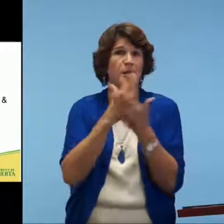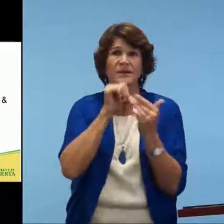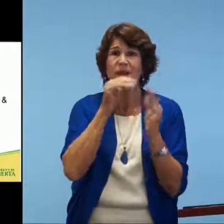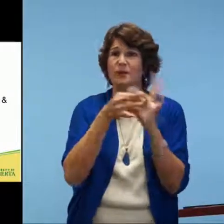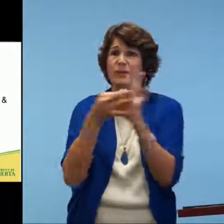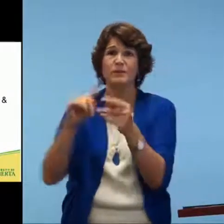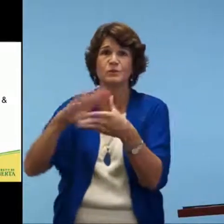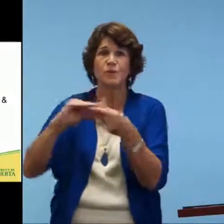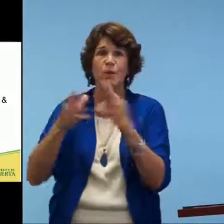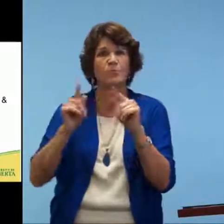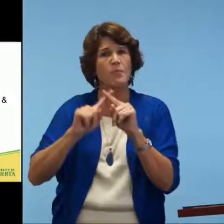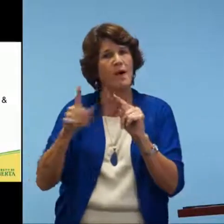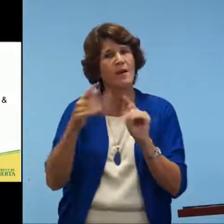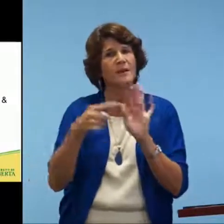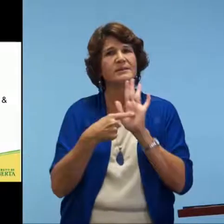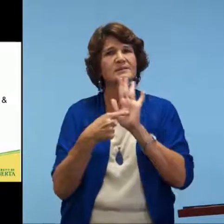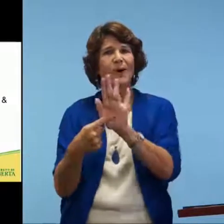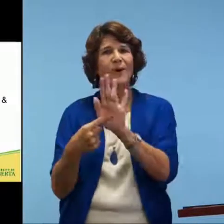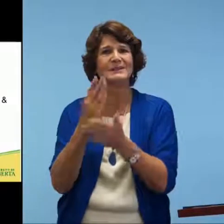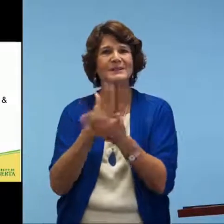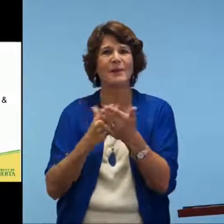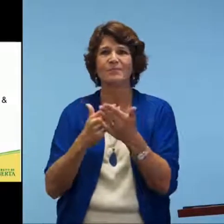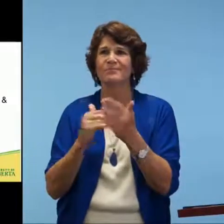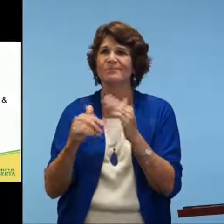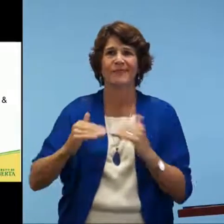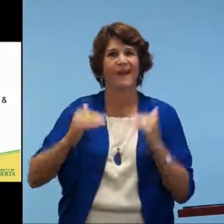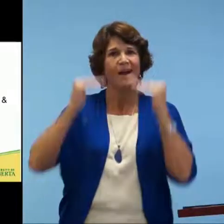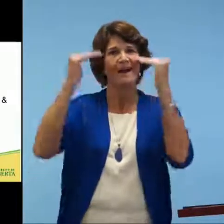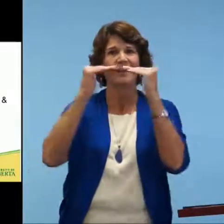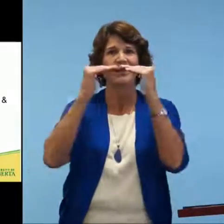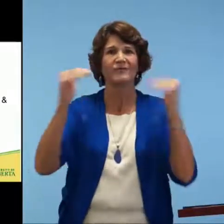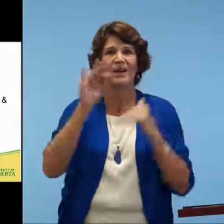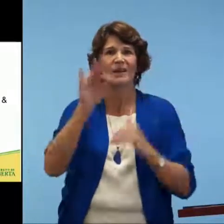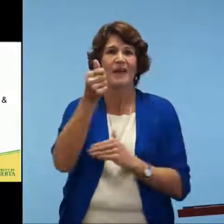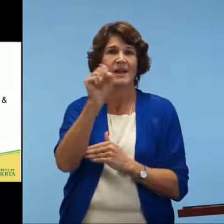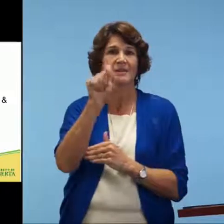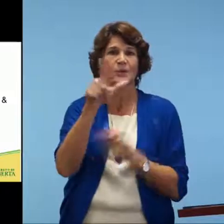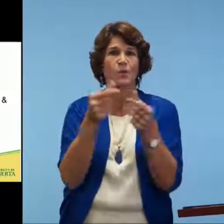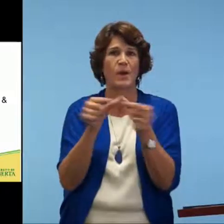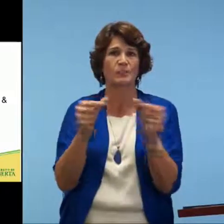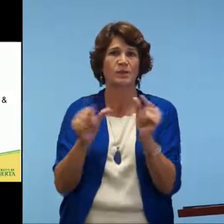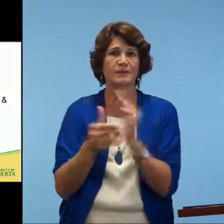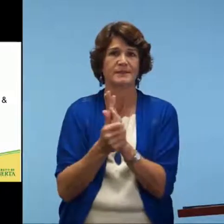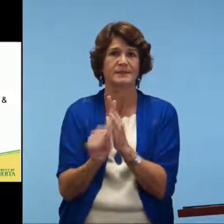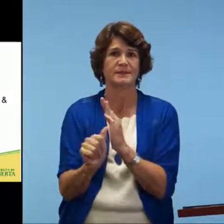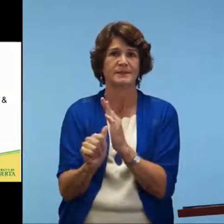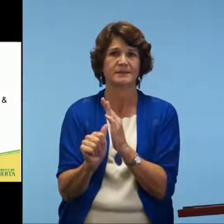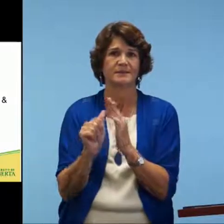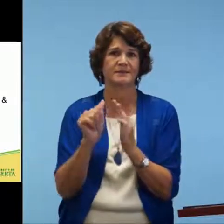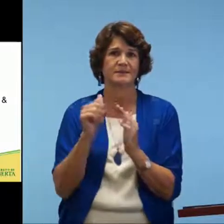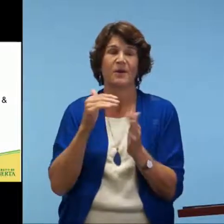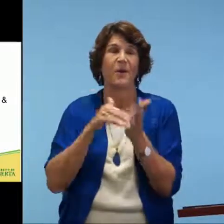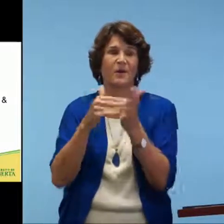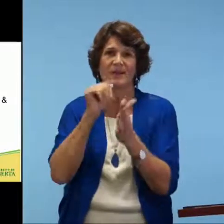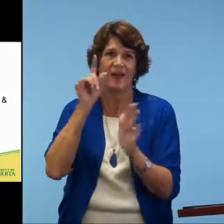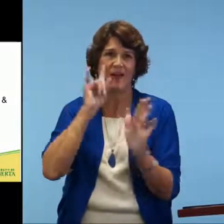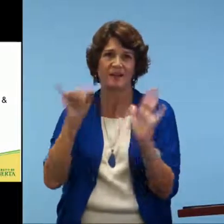the story, there may be things that's not related to the story per se, but will absolutely show higher levels of chromatical skills.